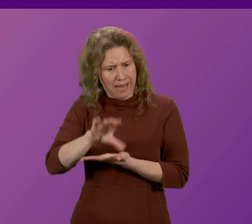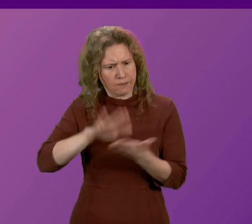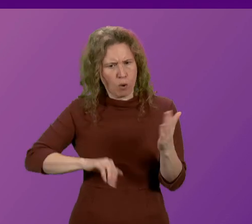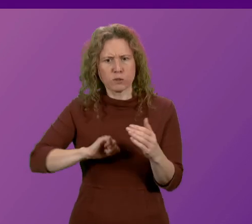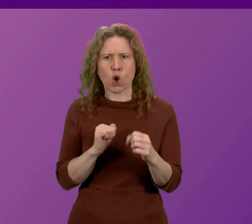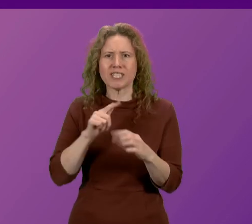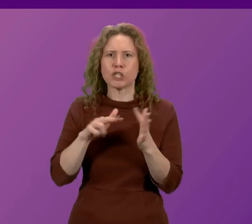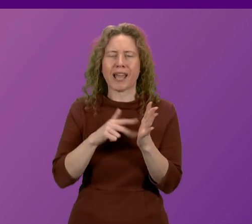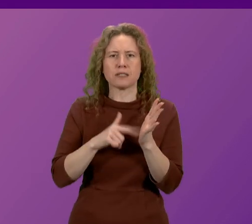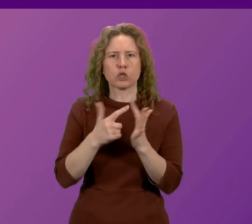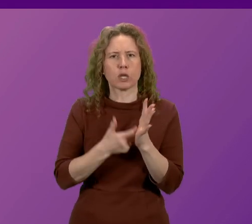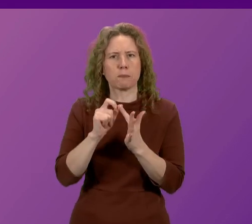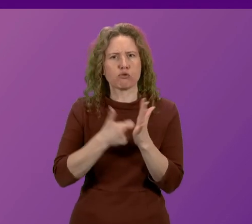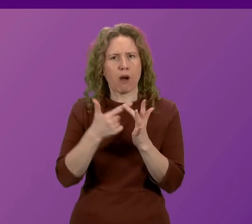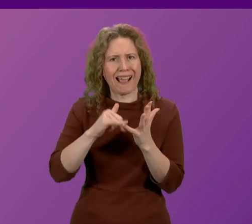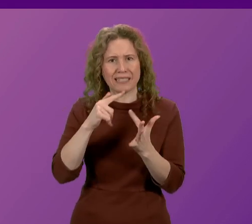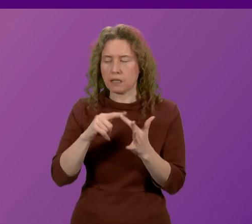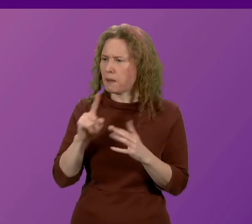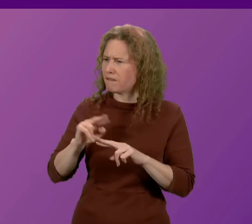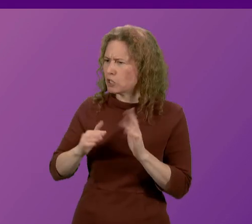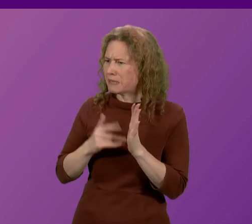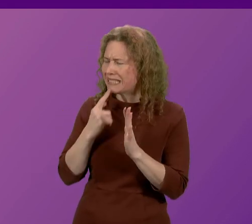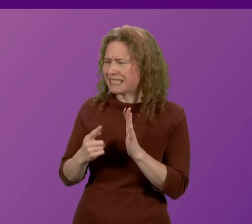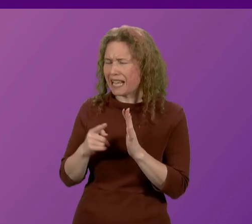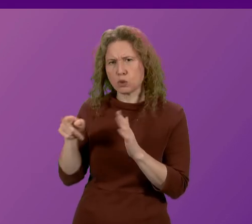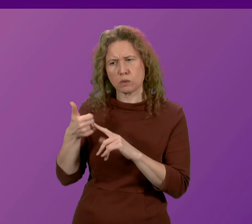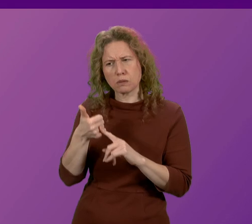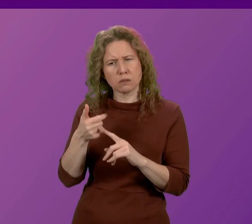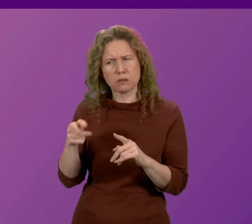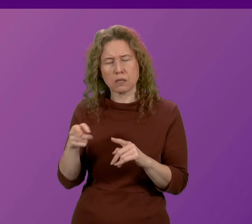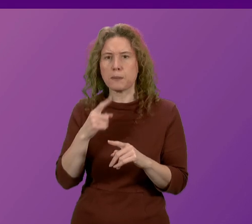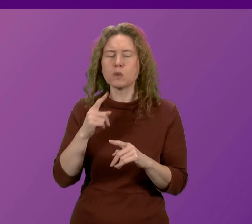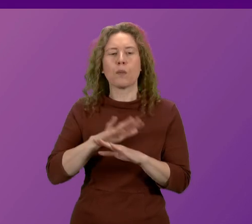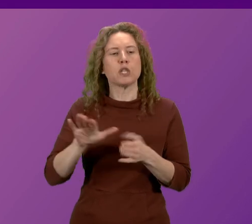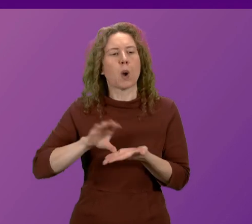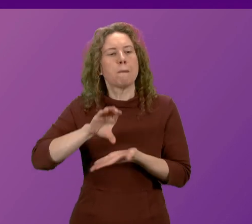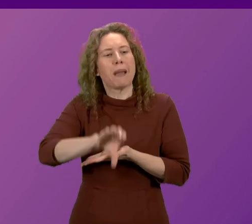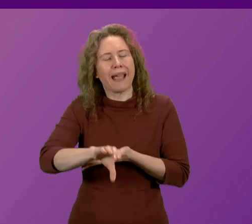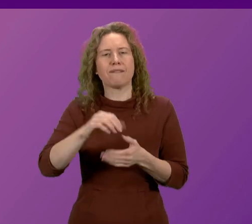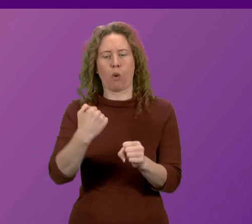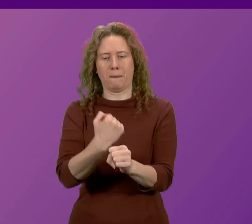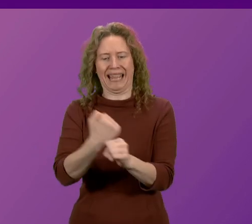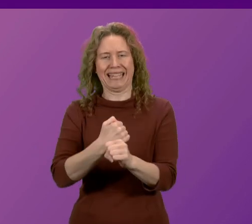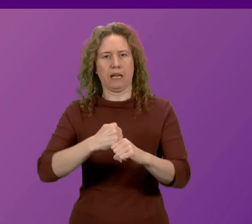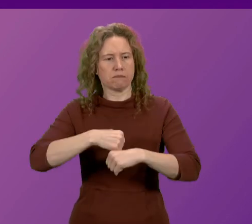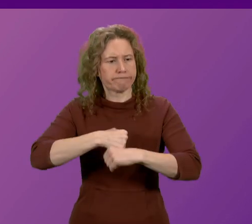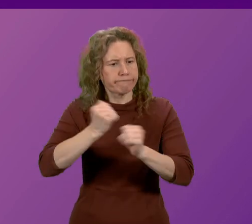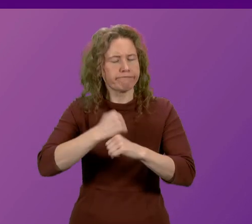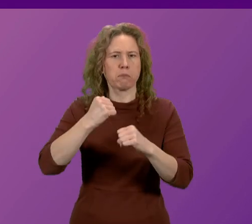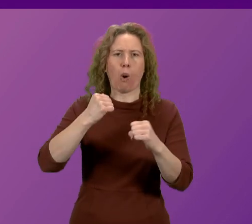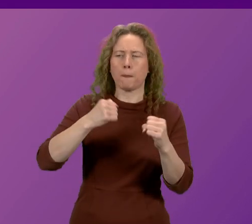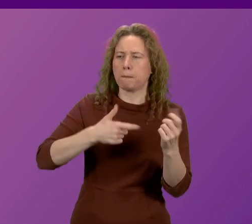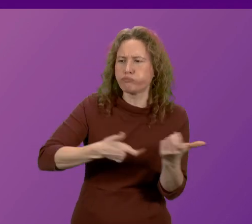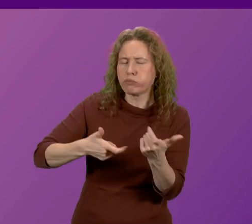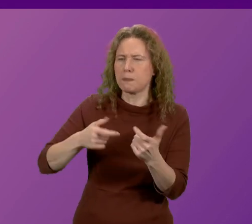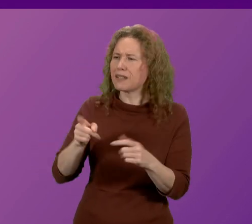The First Minister repeatedly defends this by saying his Government doesn't fund the manufacture of munitions. But this is not the point.